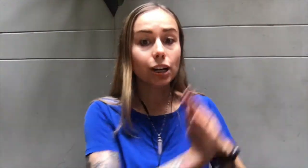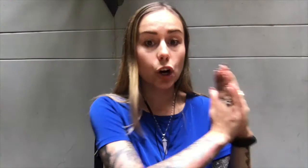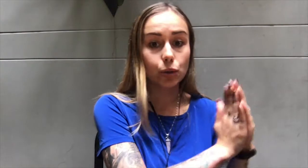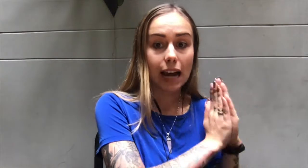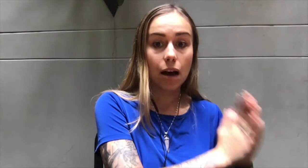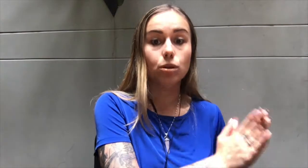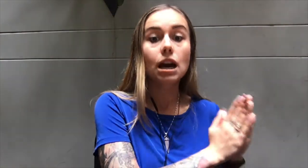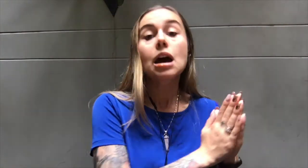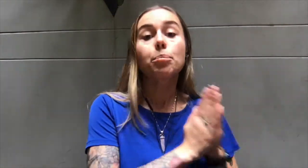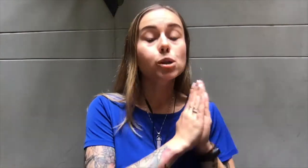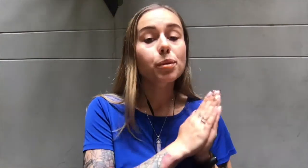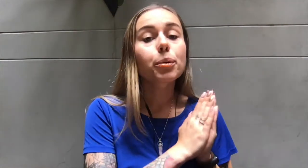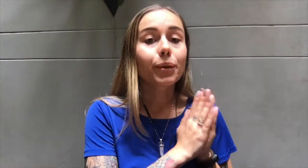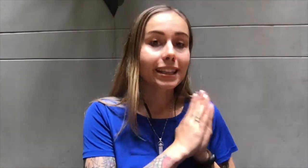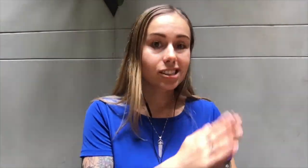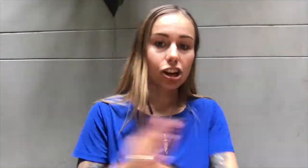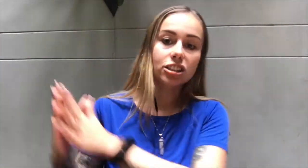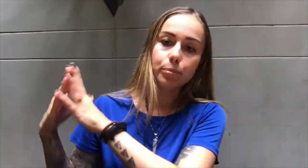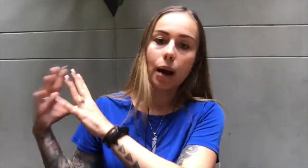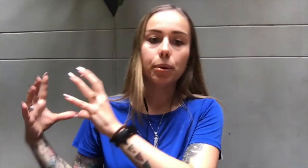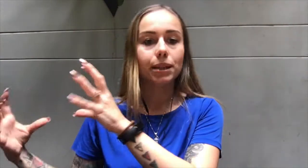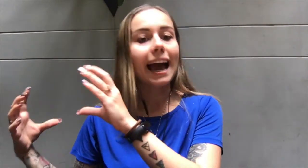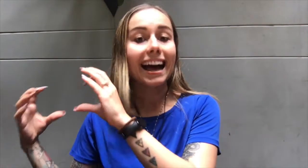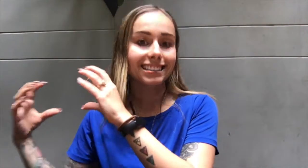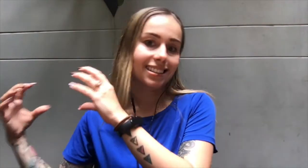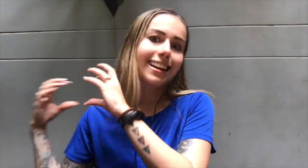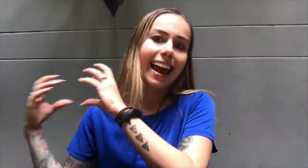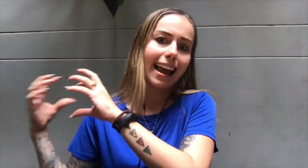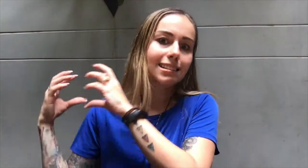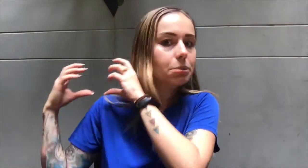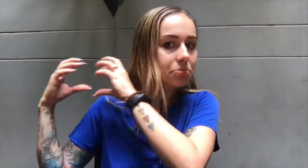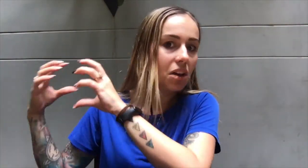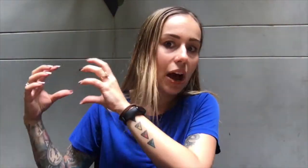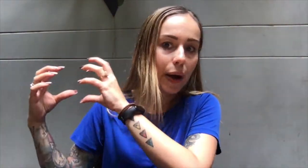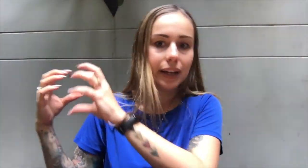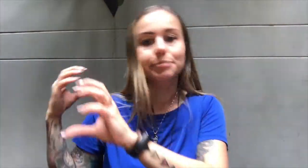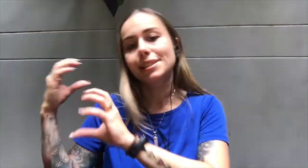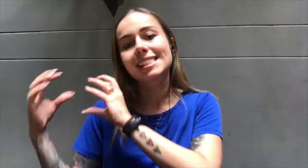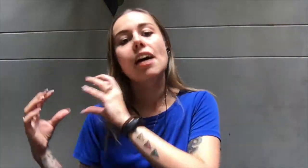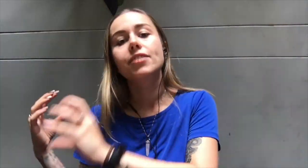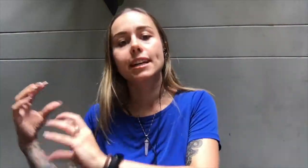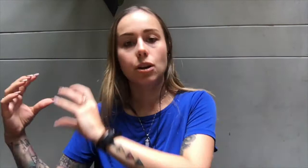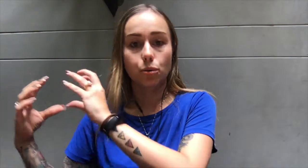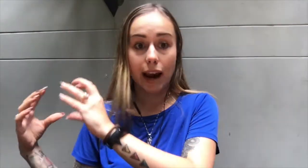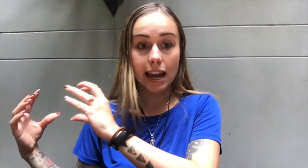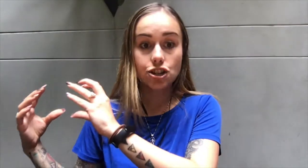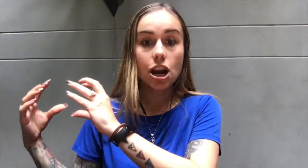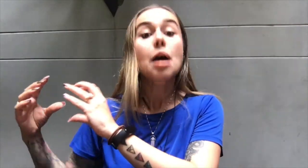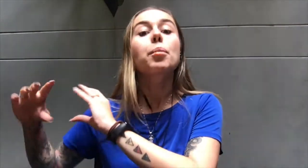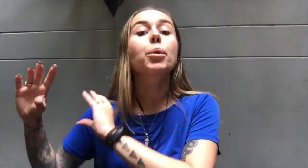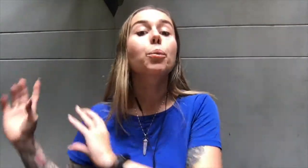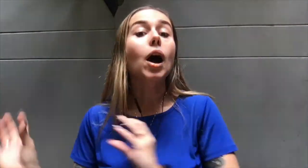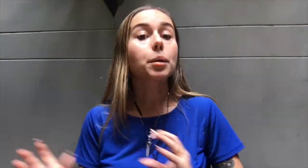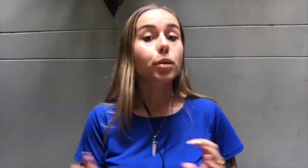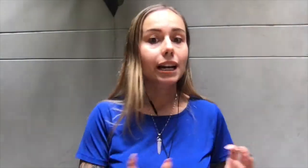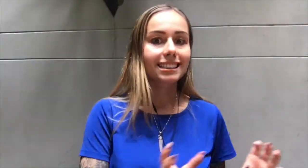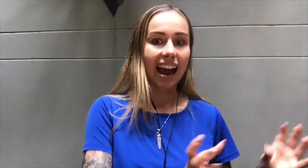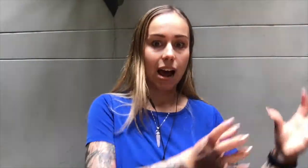go down. Most people, when they start, they're probably at the eight, nine, seven range, but we want to bring it down